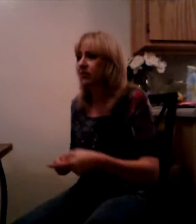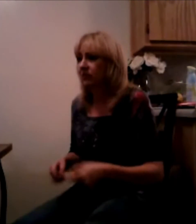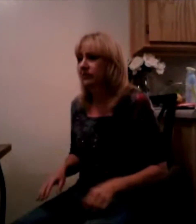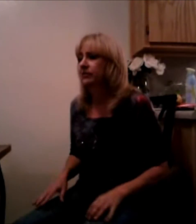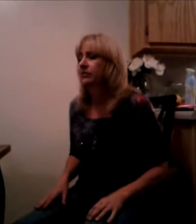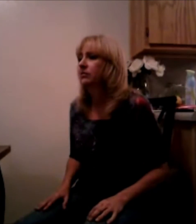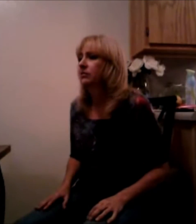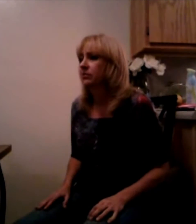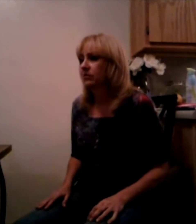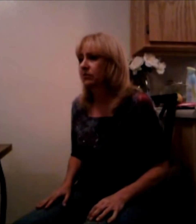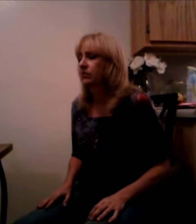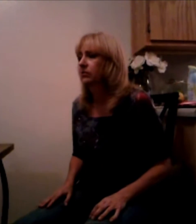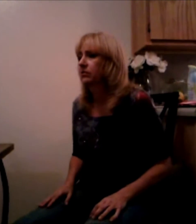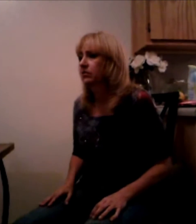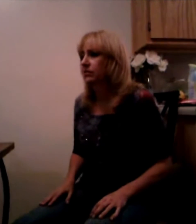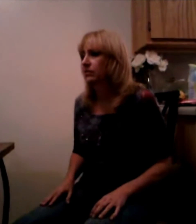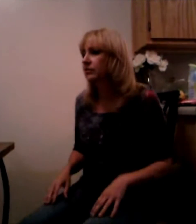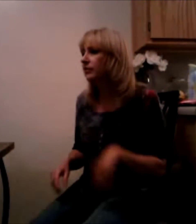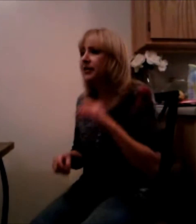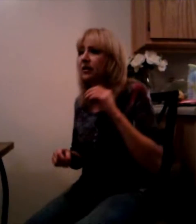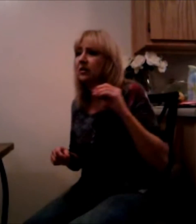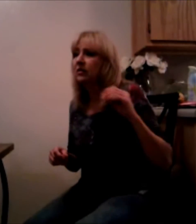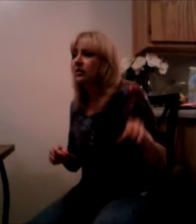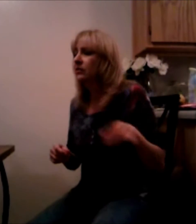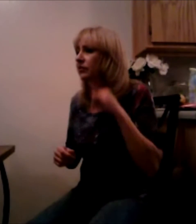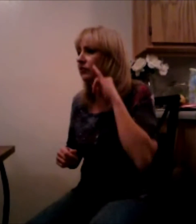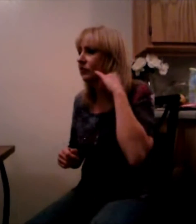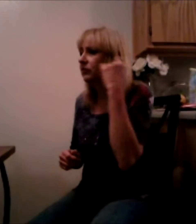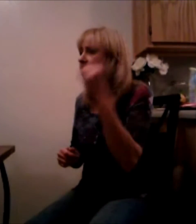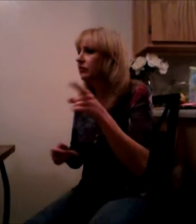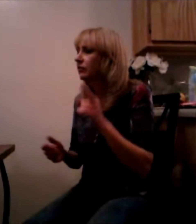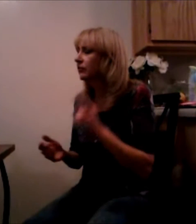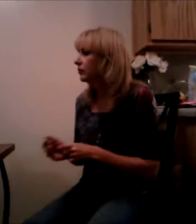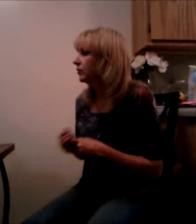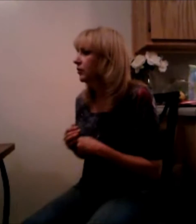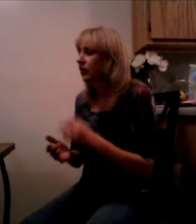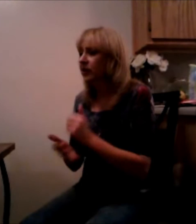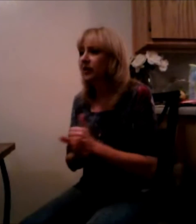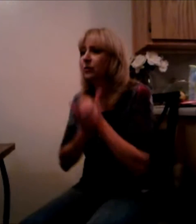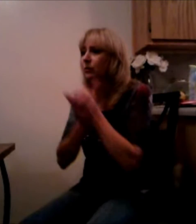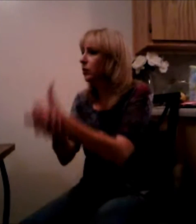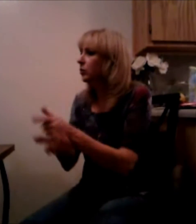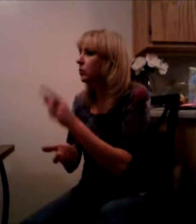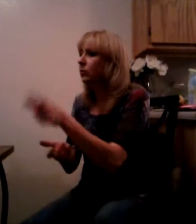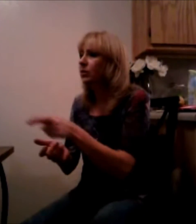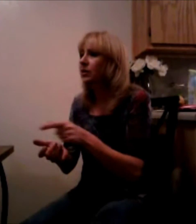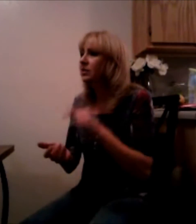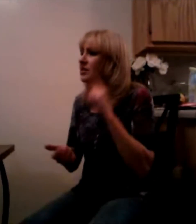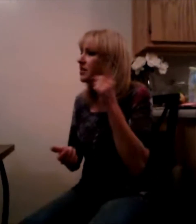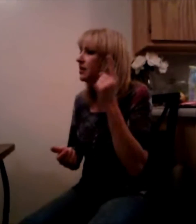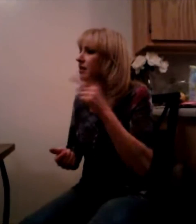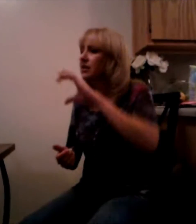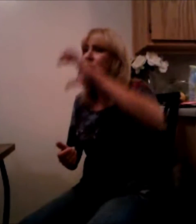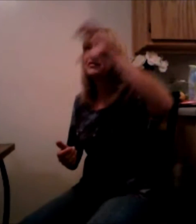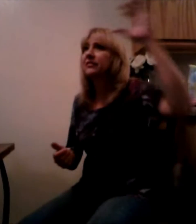And if you do this, it'll help you Some sunny day,